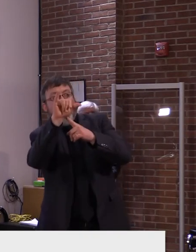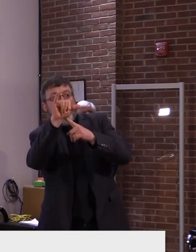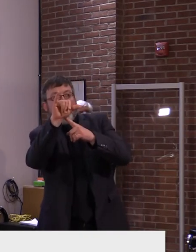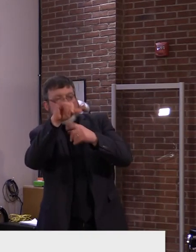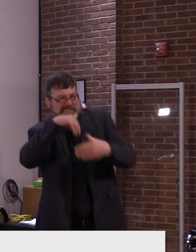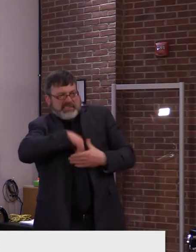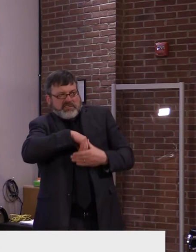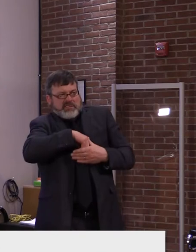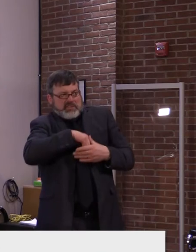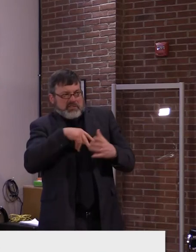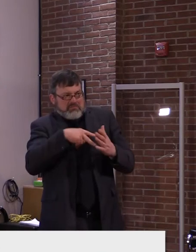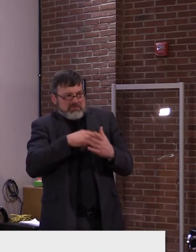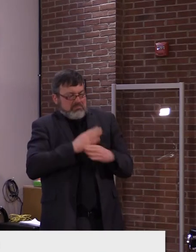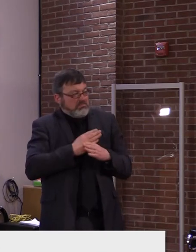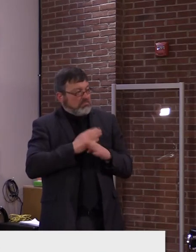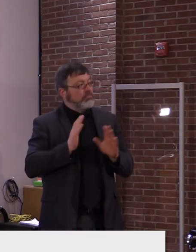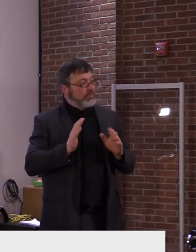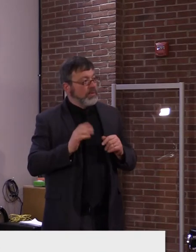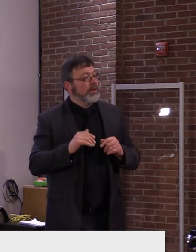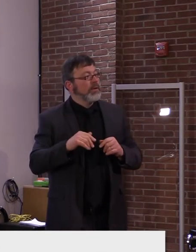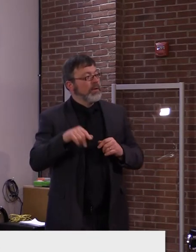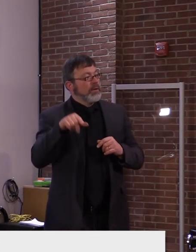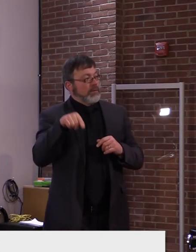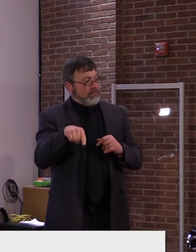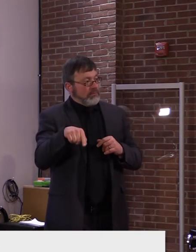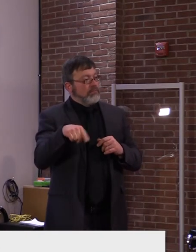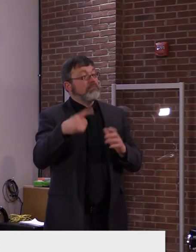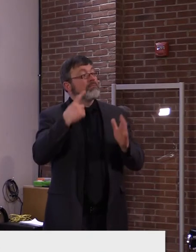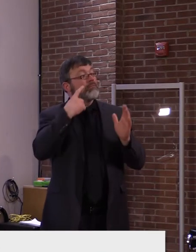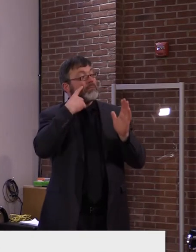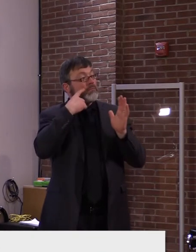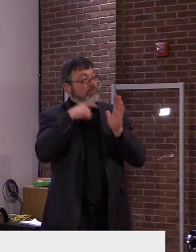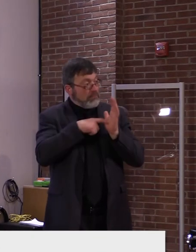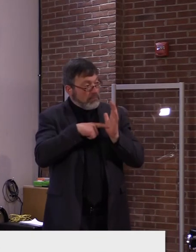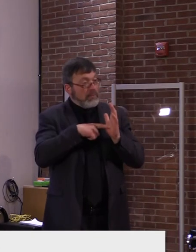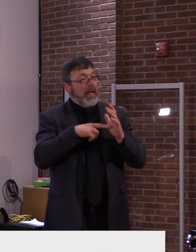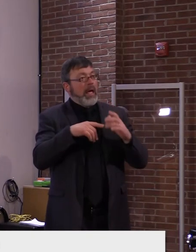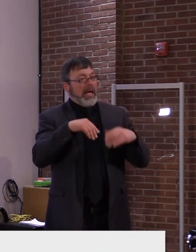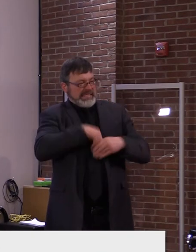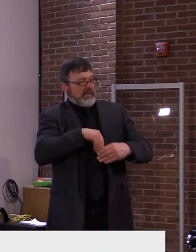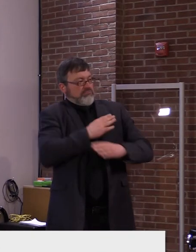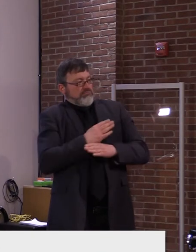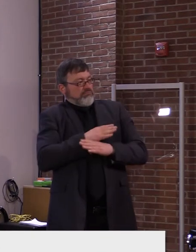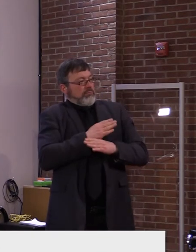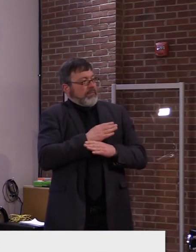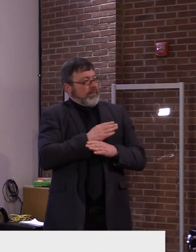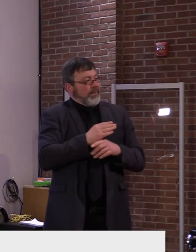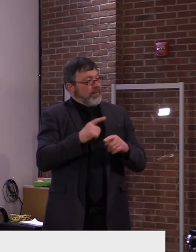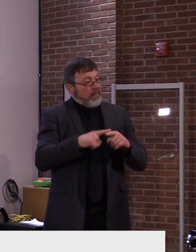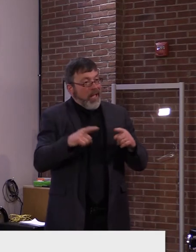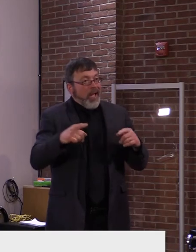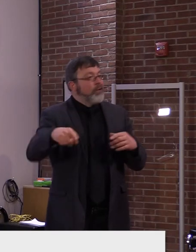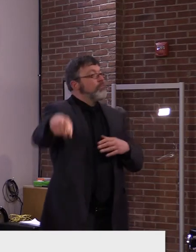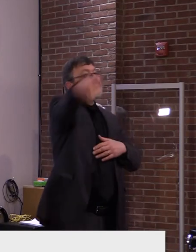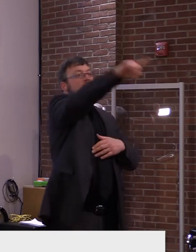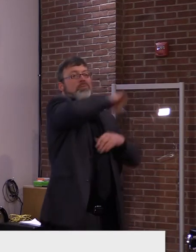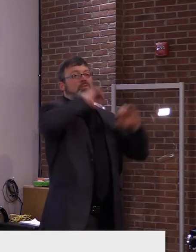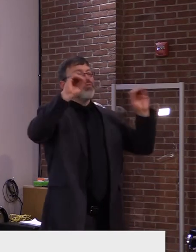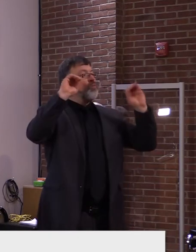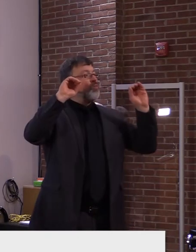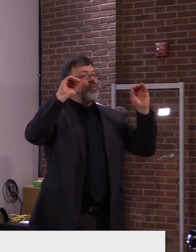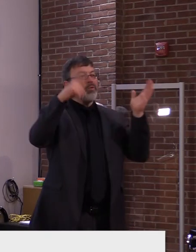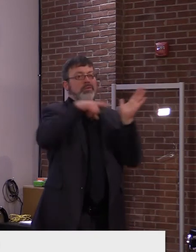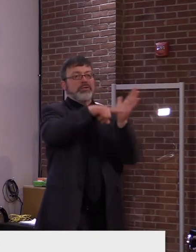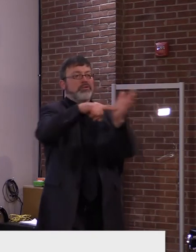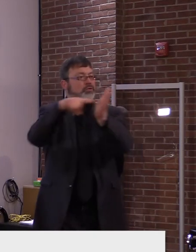detect if you have some level of immunity, but nobody really has done the studies yet to see, uh, if it's worth looking